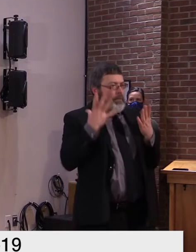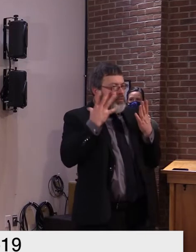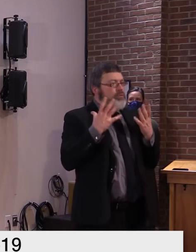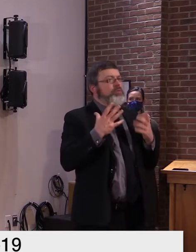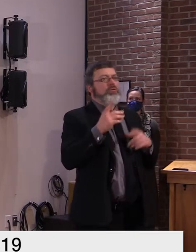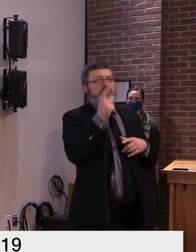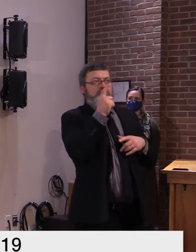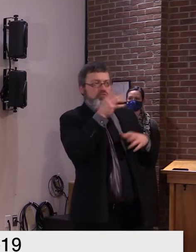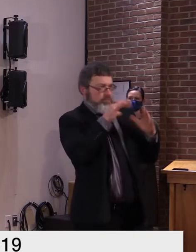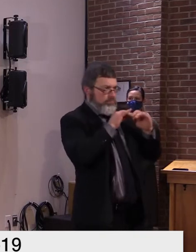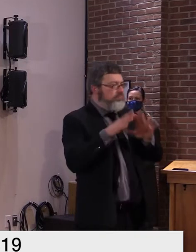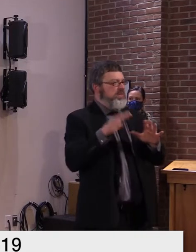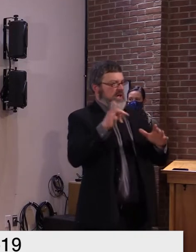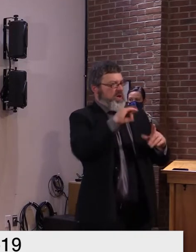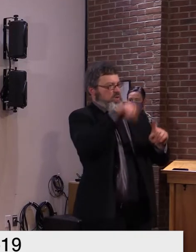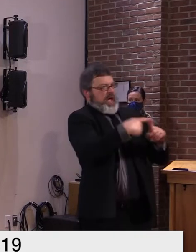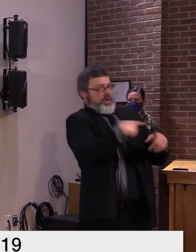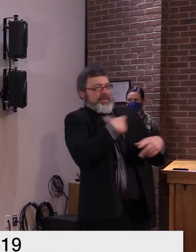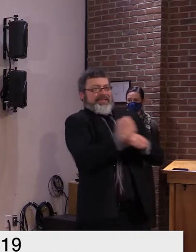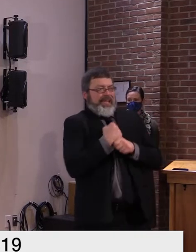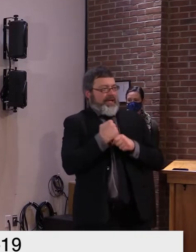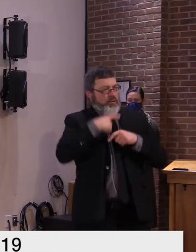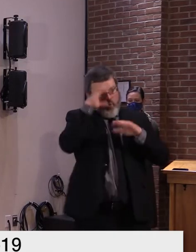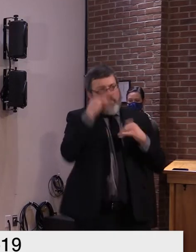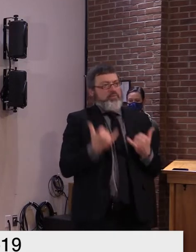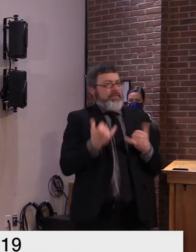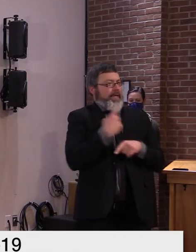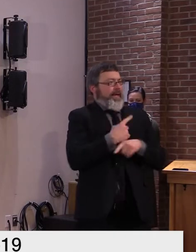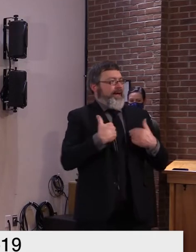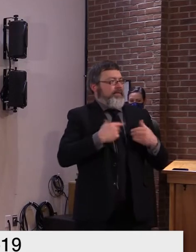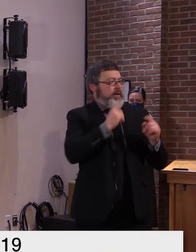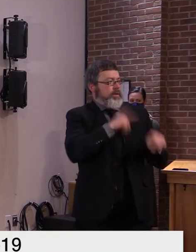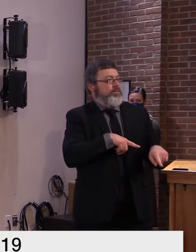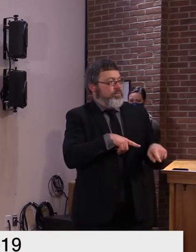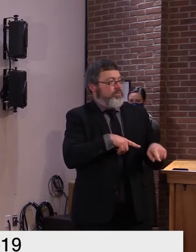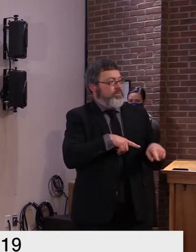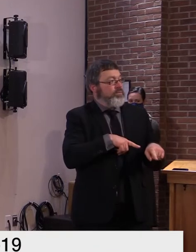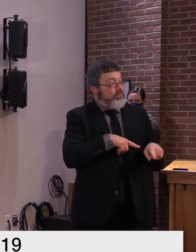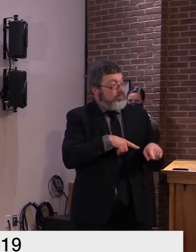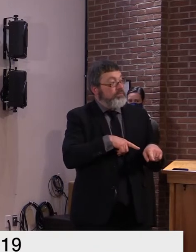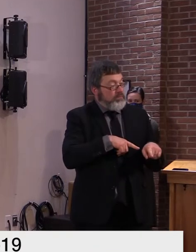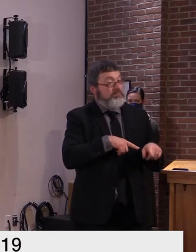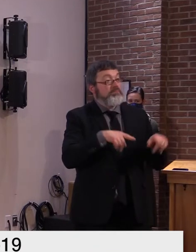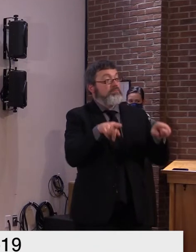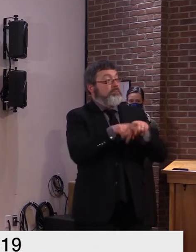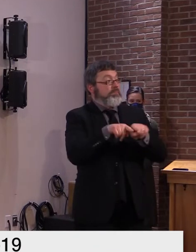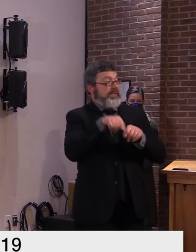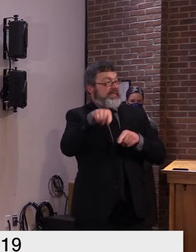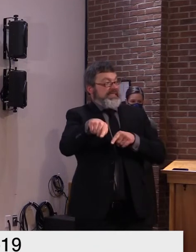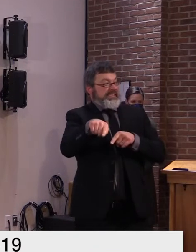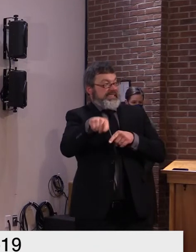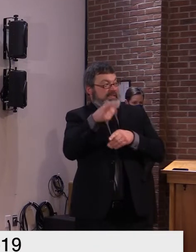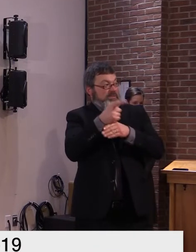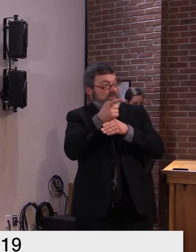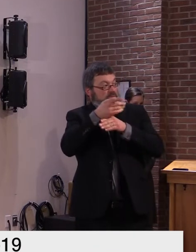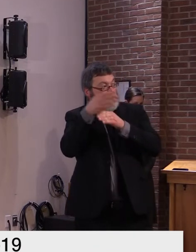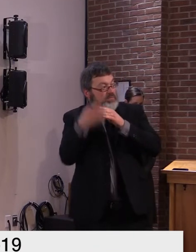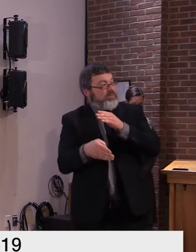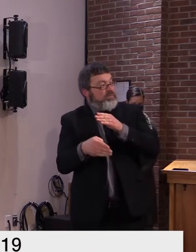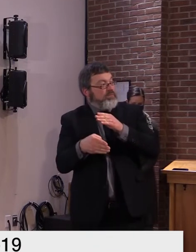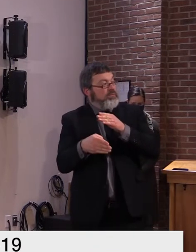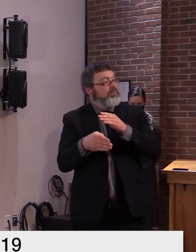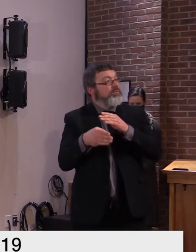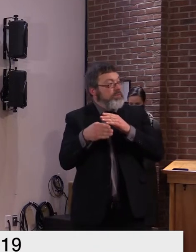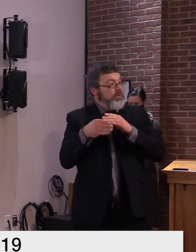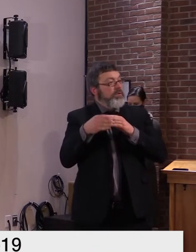advisory committee for immunization practices of the cdc will inform the cdc who i expect